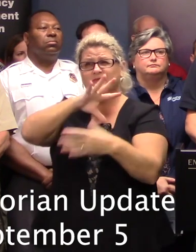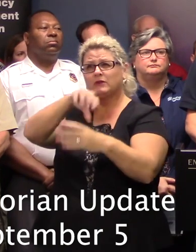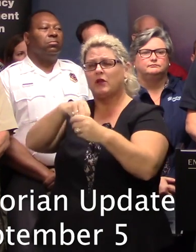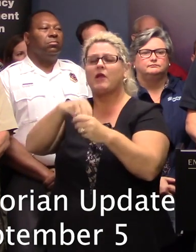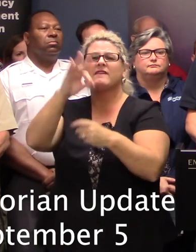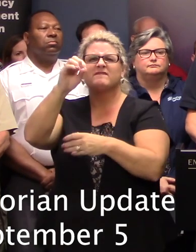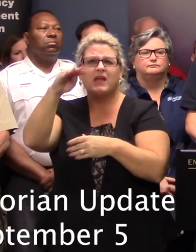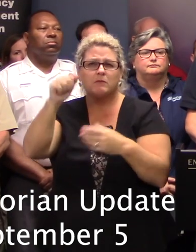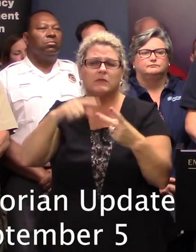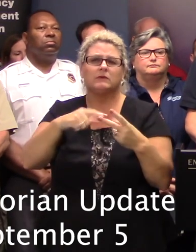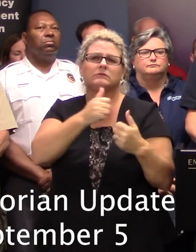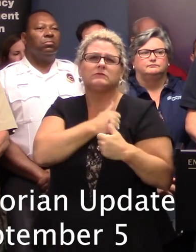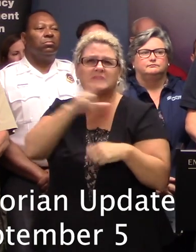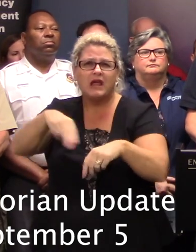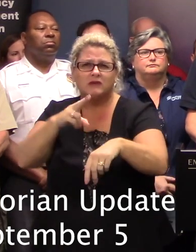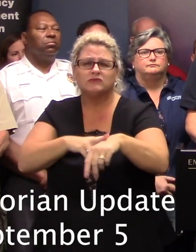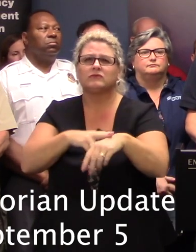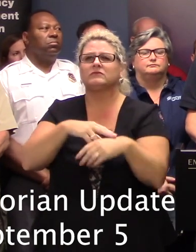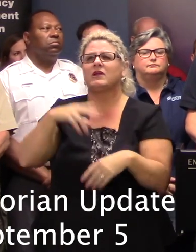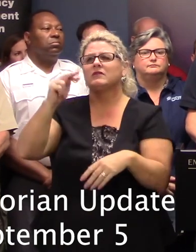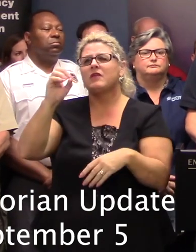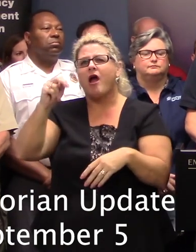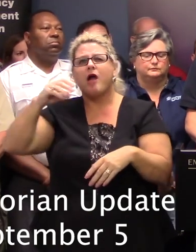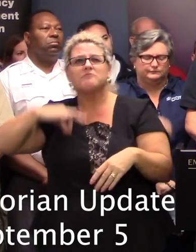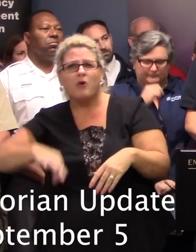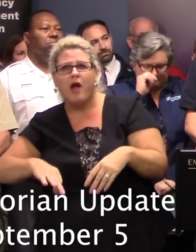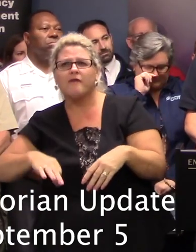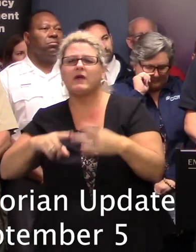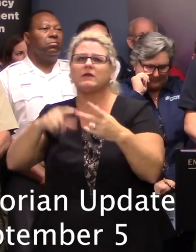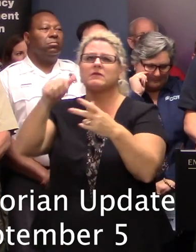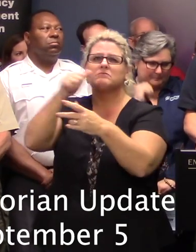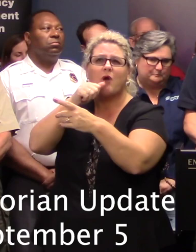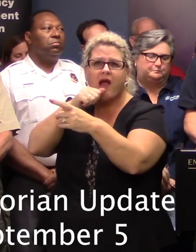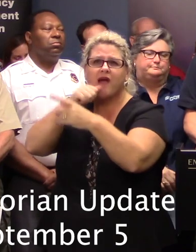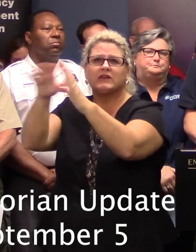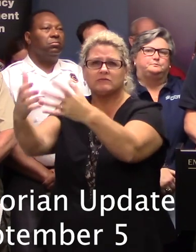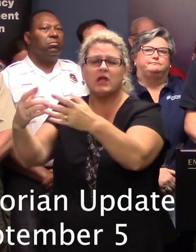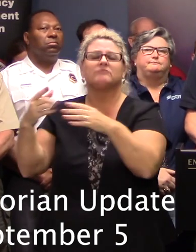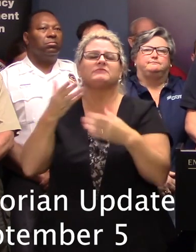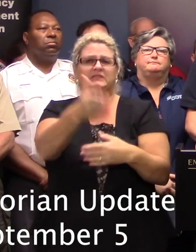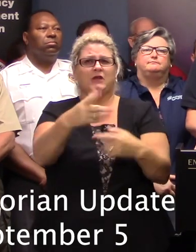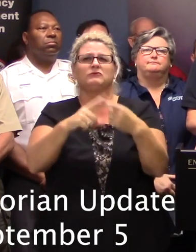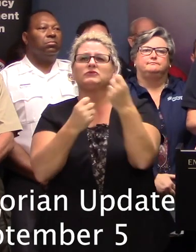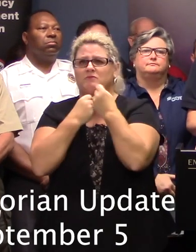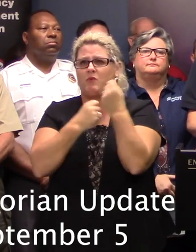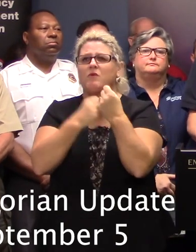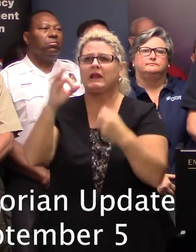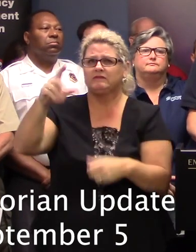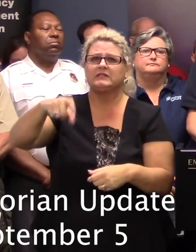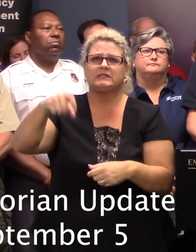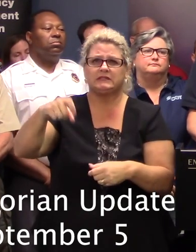employees, and our federal partners in nonprofits and private sector, are out there right now ready to support. And again, should the